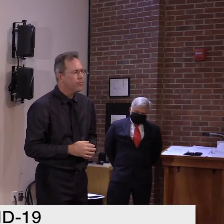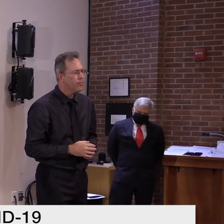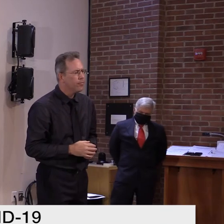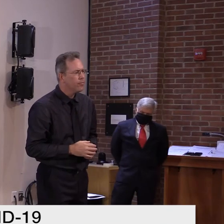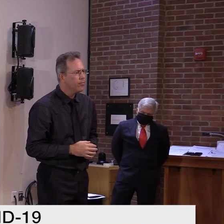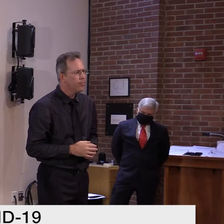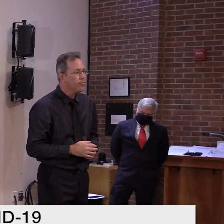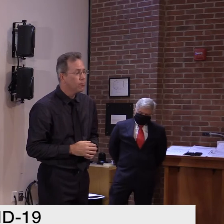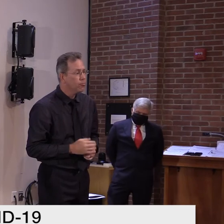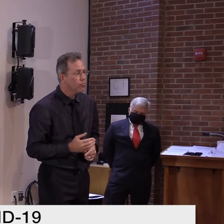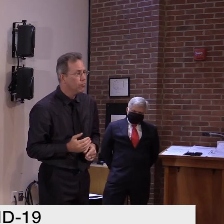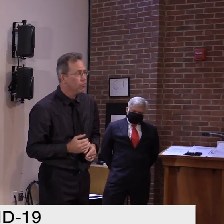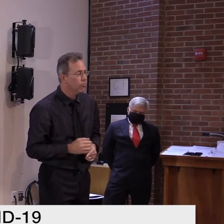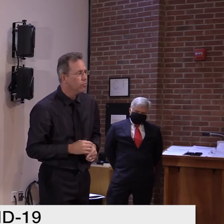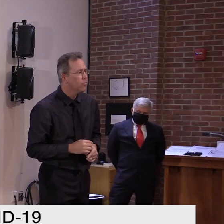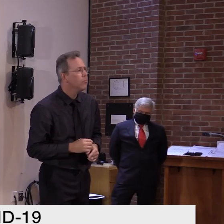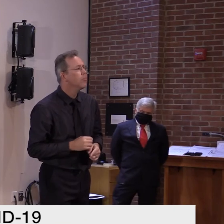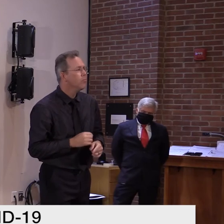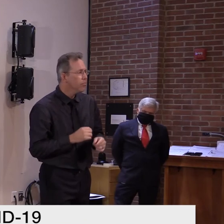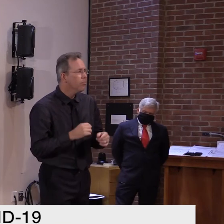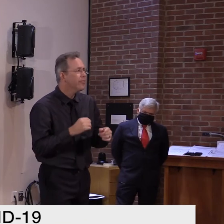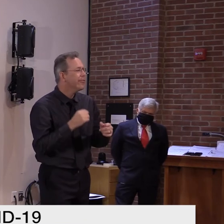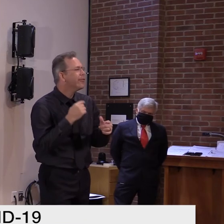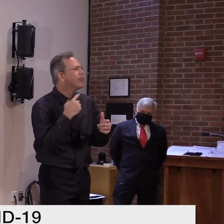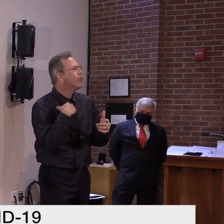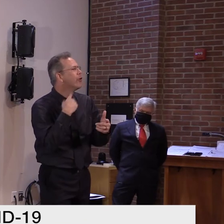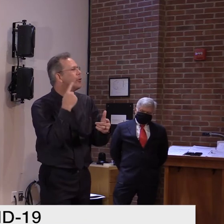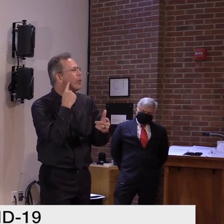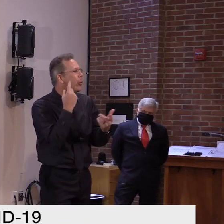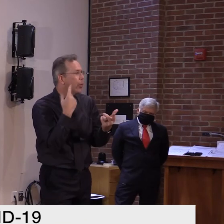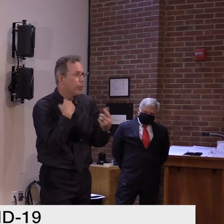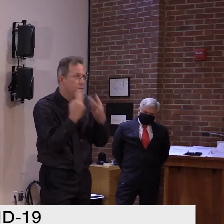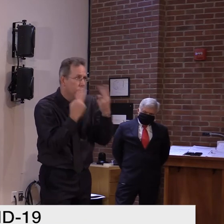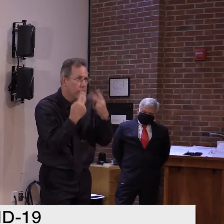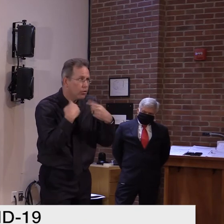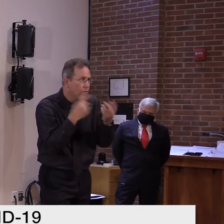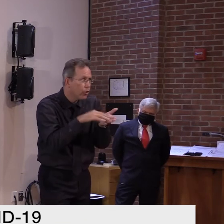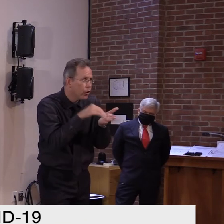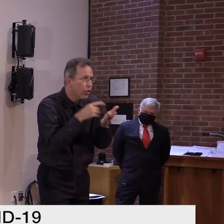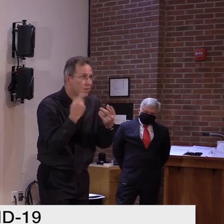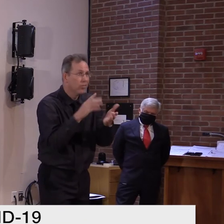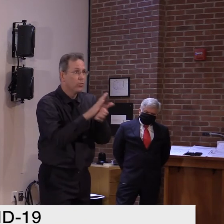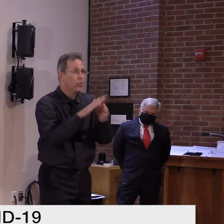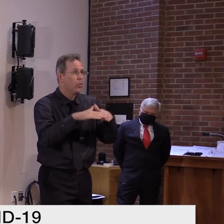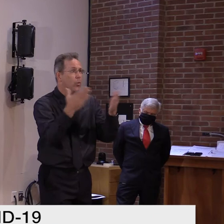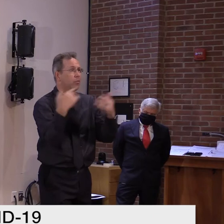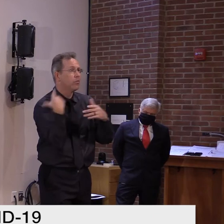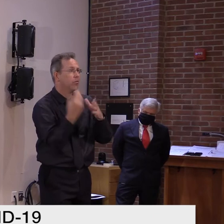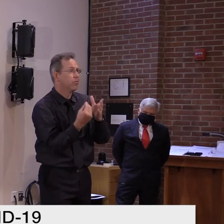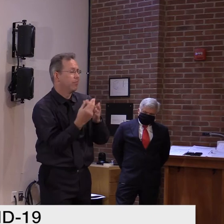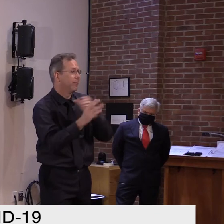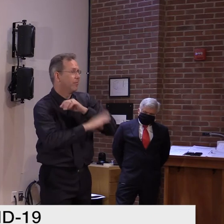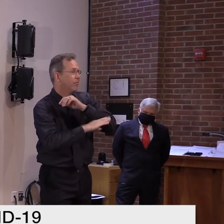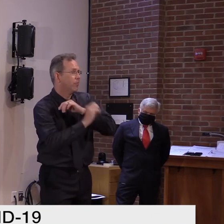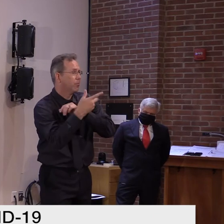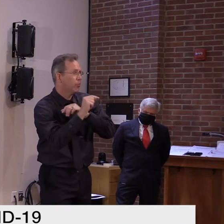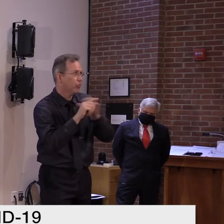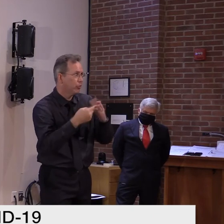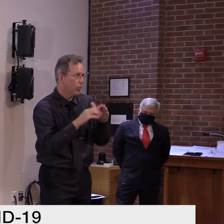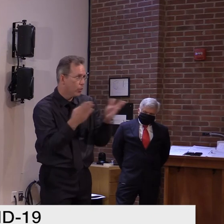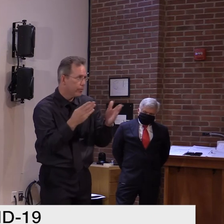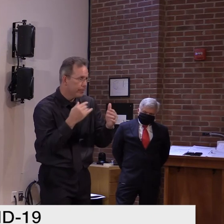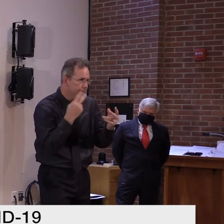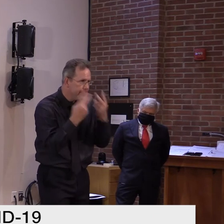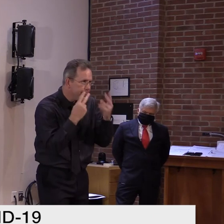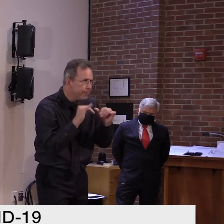to make the point, the lesson we've learned from the spring, per se, is that we're going after sort of the root cause of this, which is the group gatherings right now.